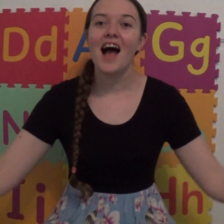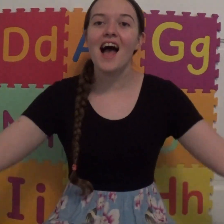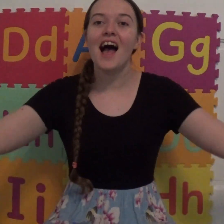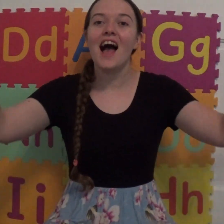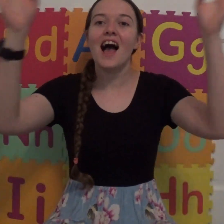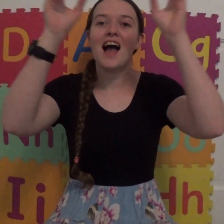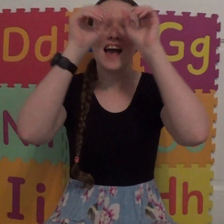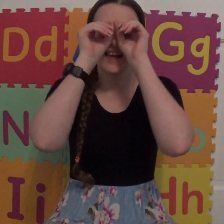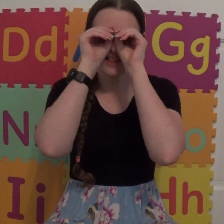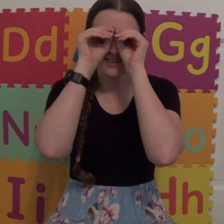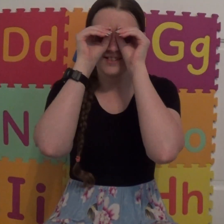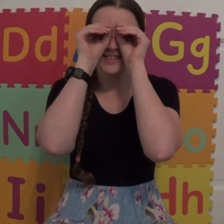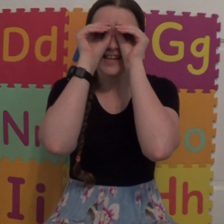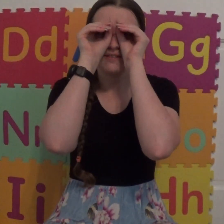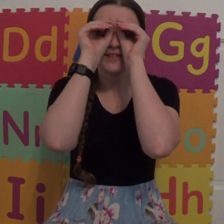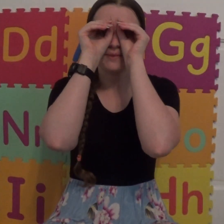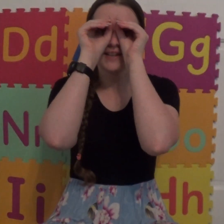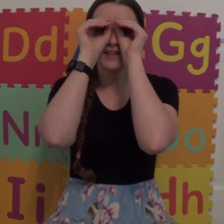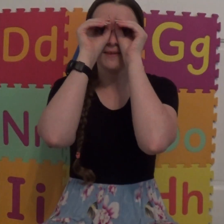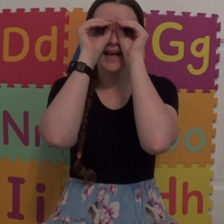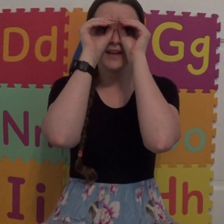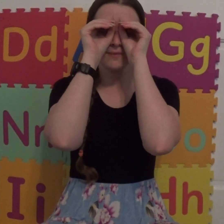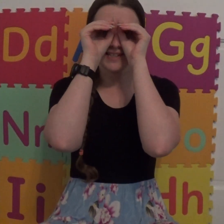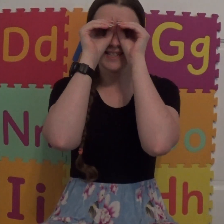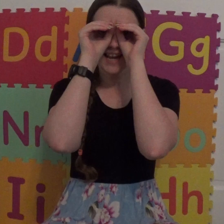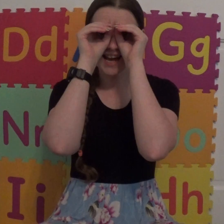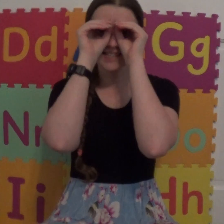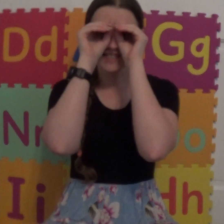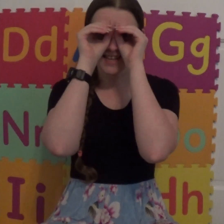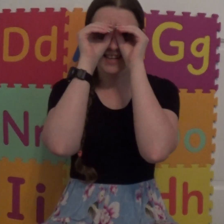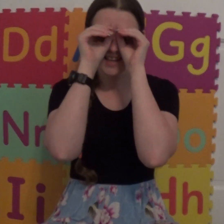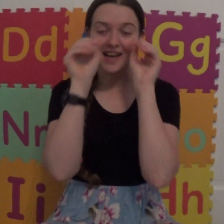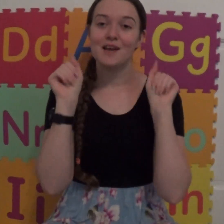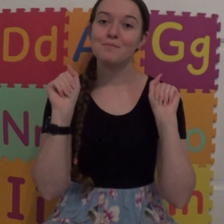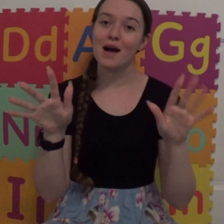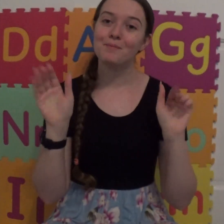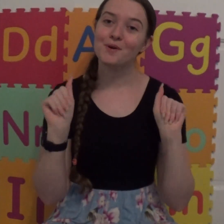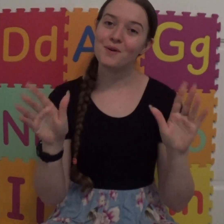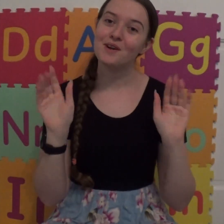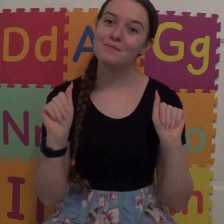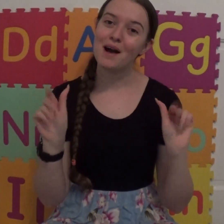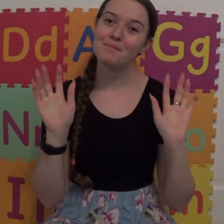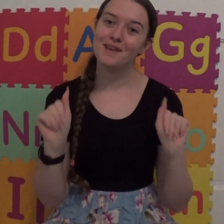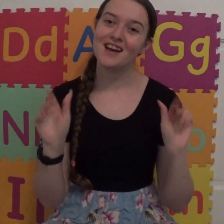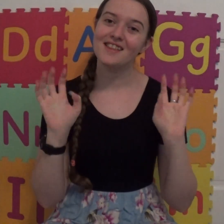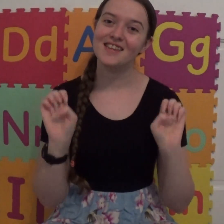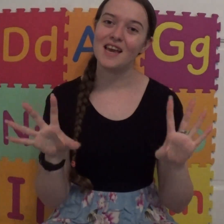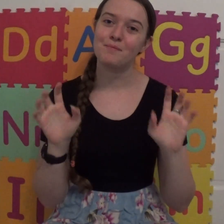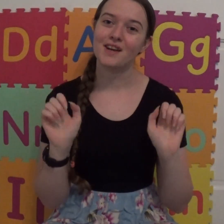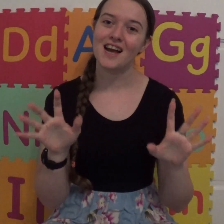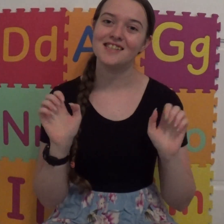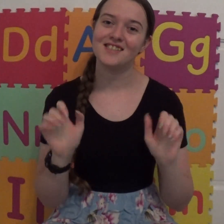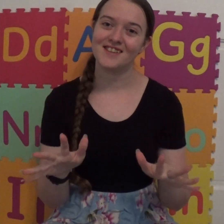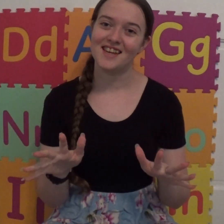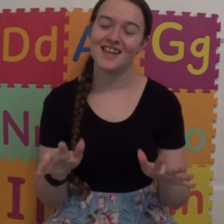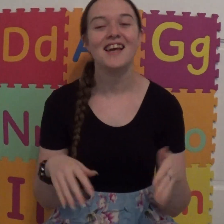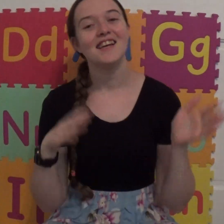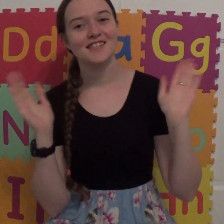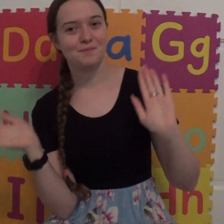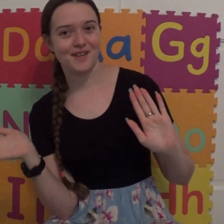I looked out the window and what did I see? Popcorn popping on the apricot tree. Spring